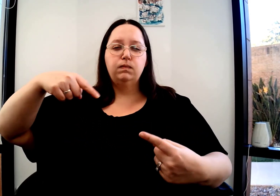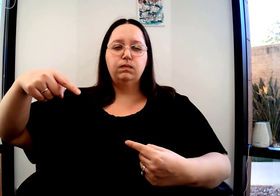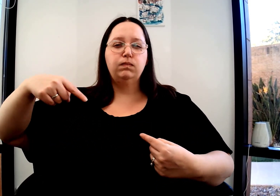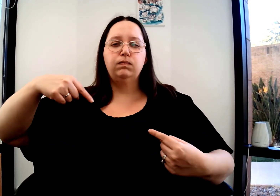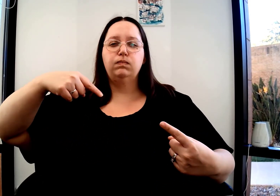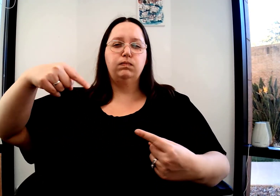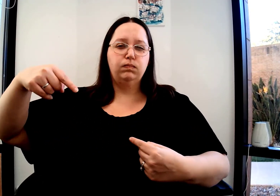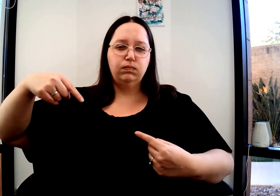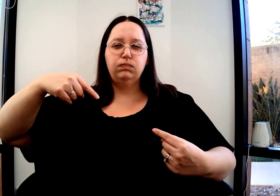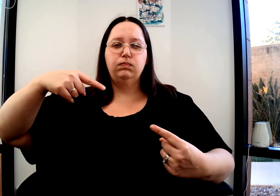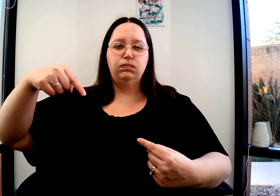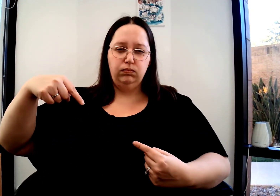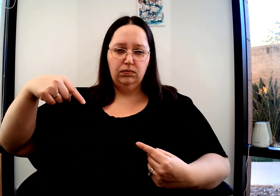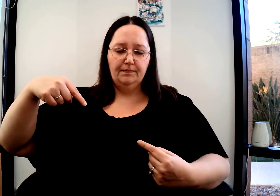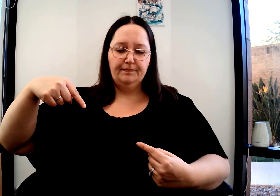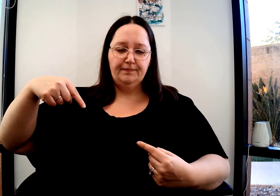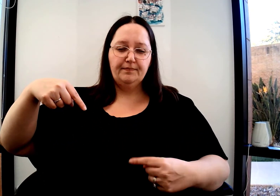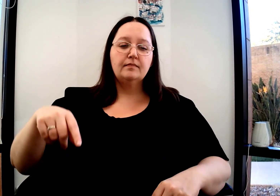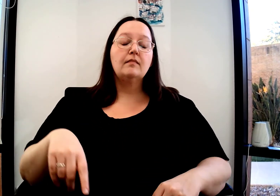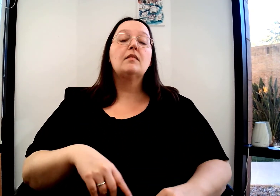I sign it with the two indexes this way.